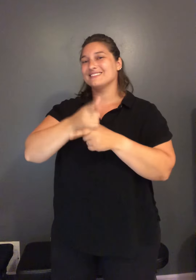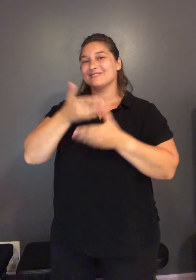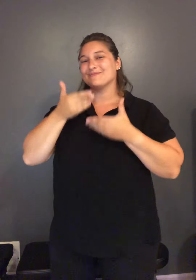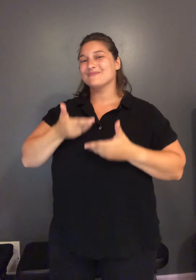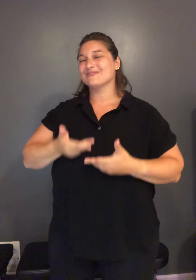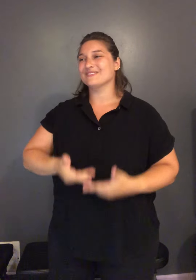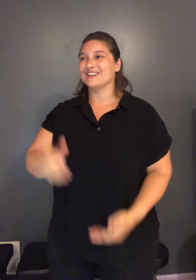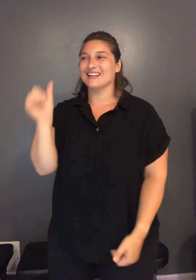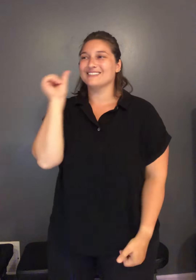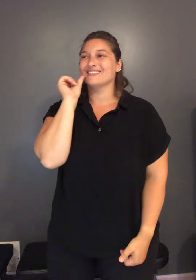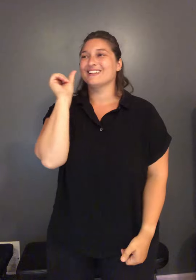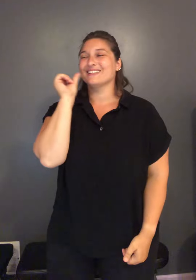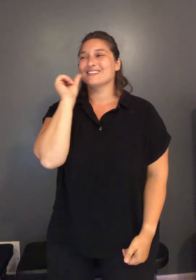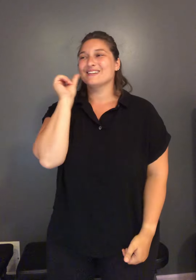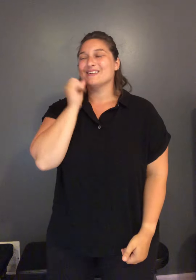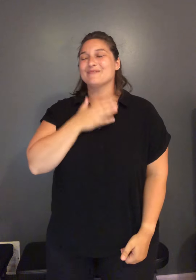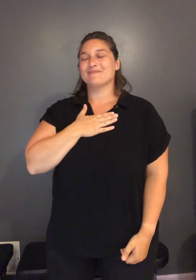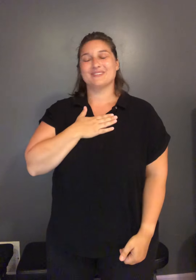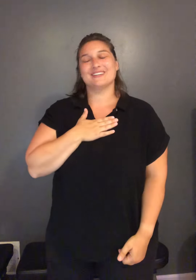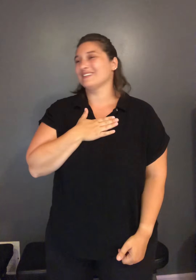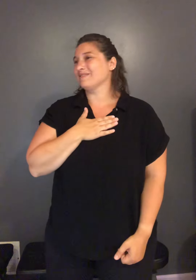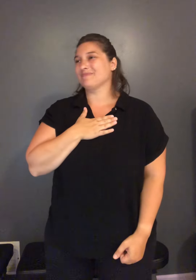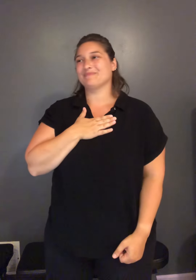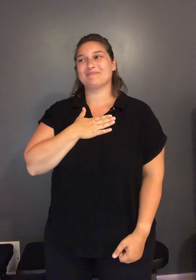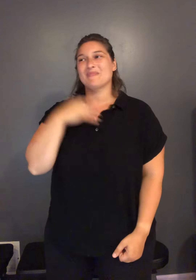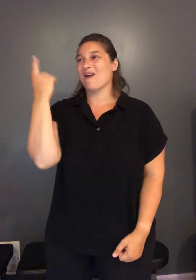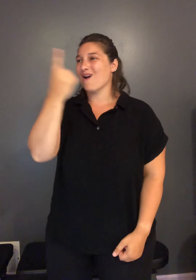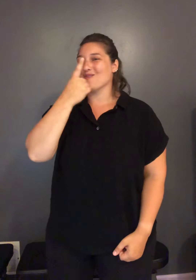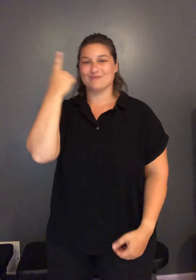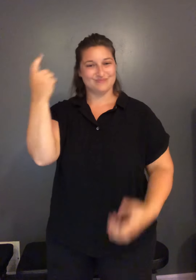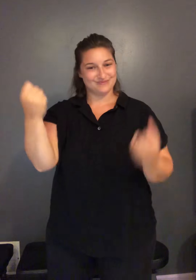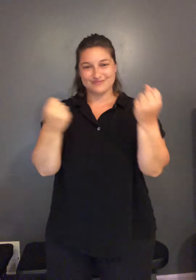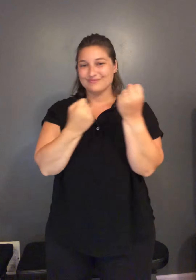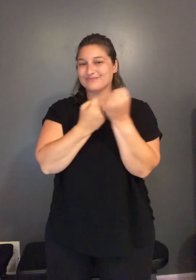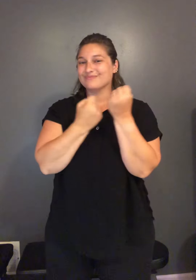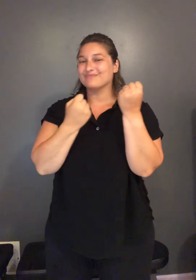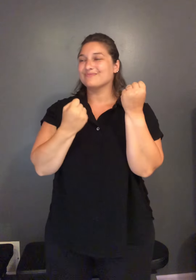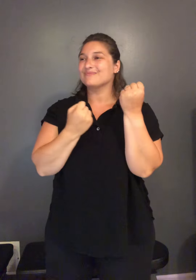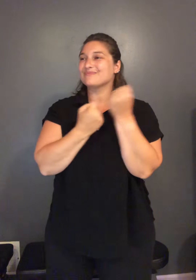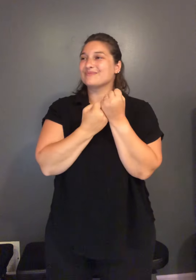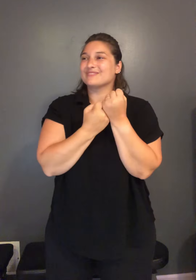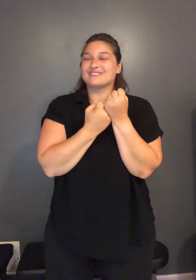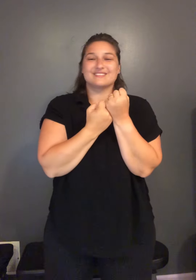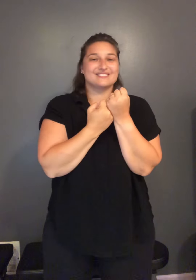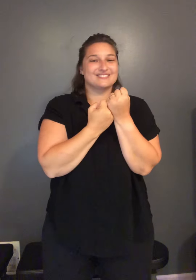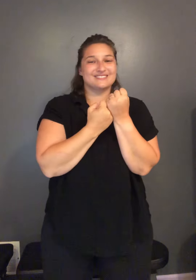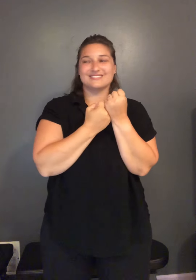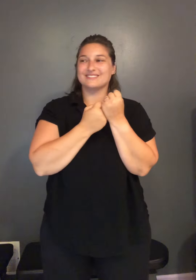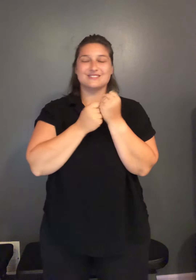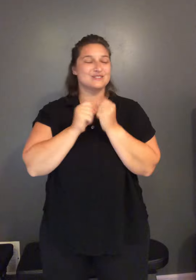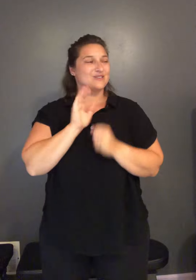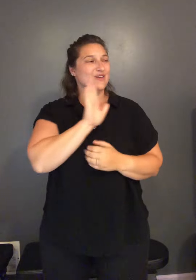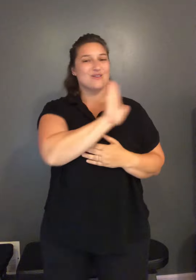Angelica I'm throwing by your side to the